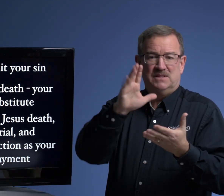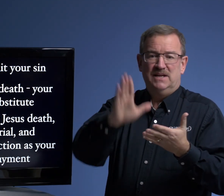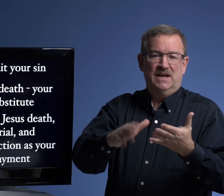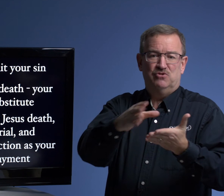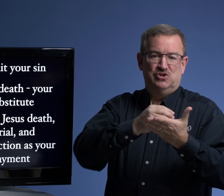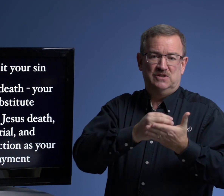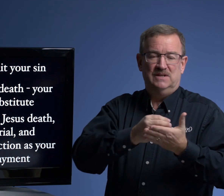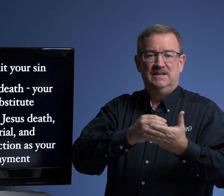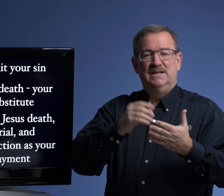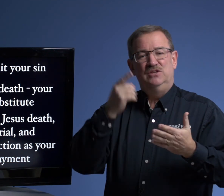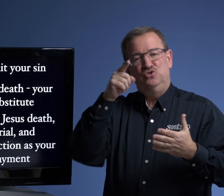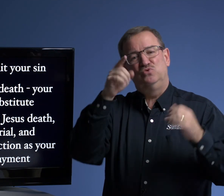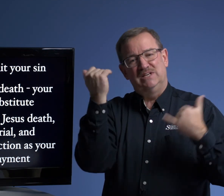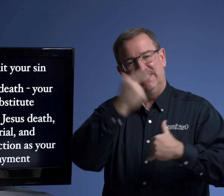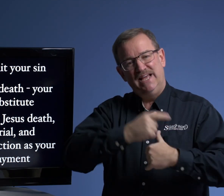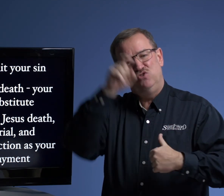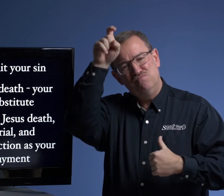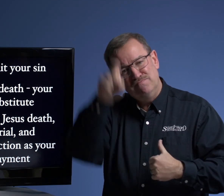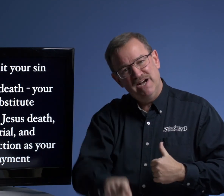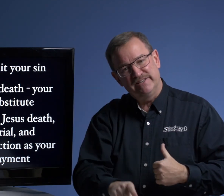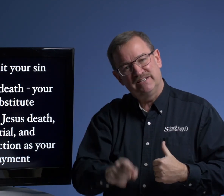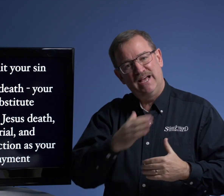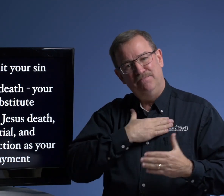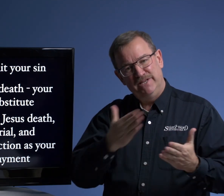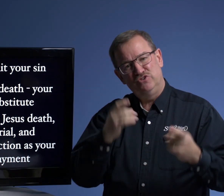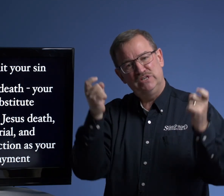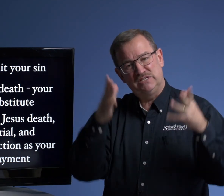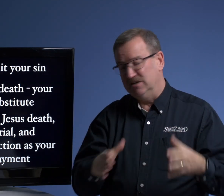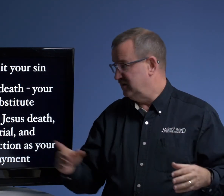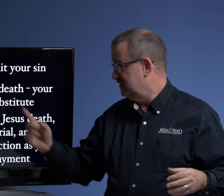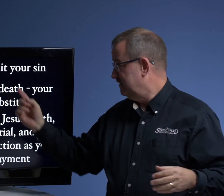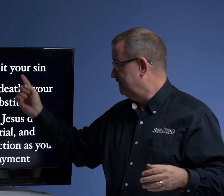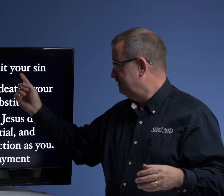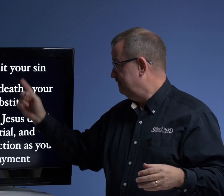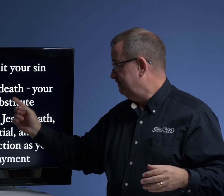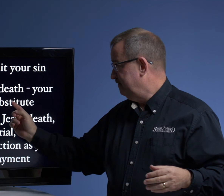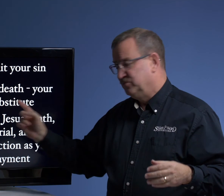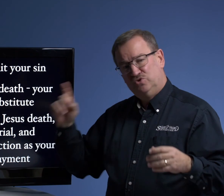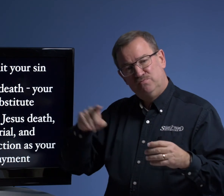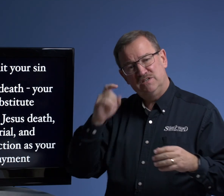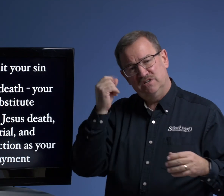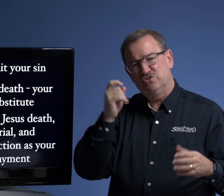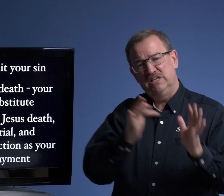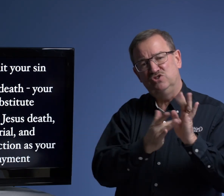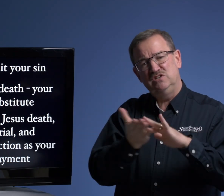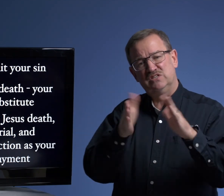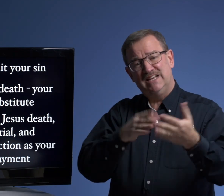they never took it. You today, you must admit you're a sinner. You must understand Jesus' death